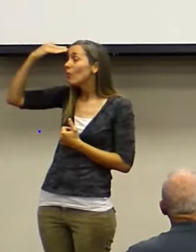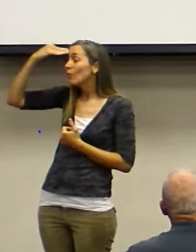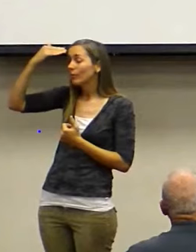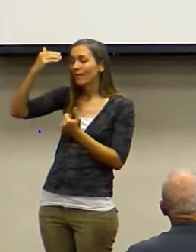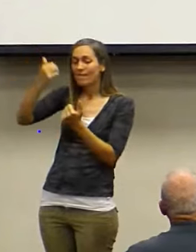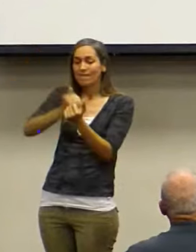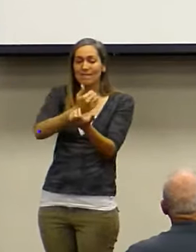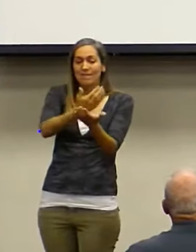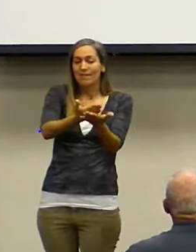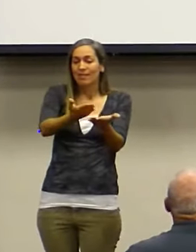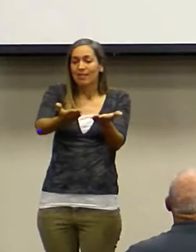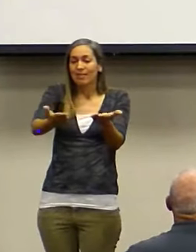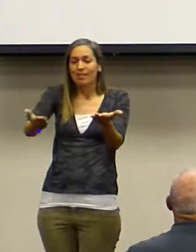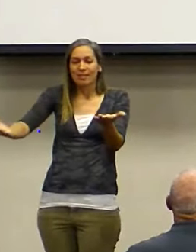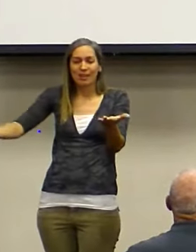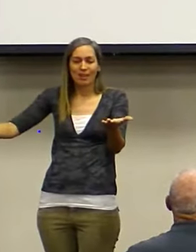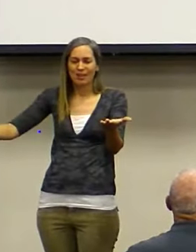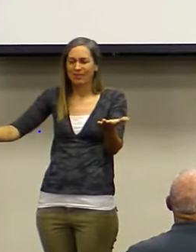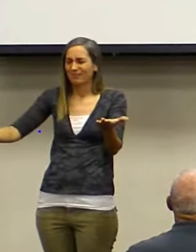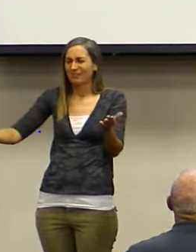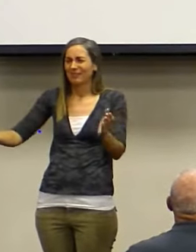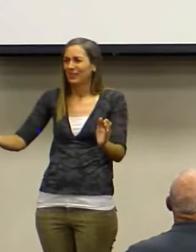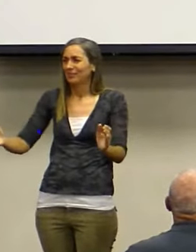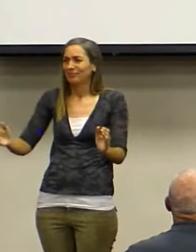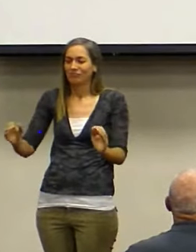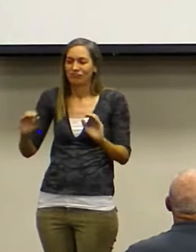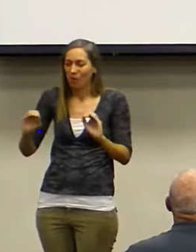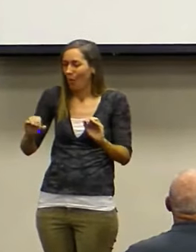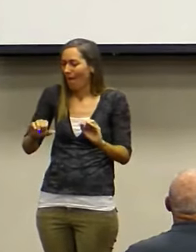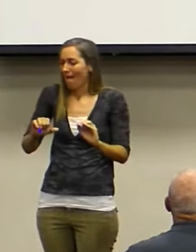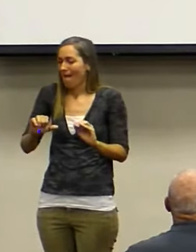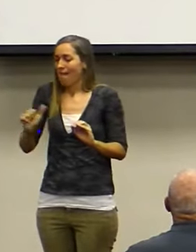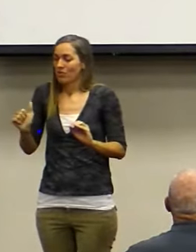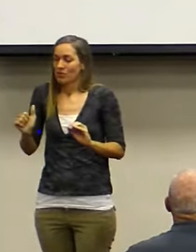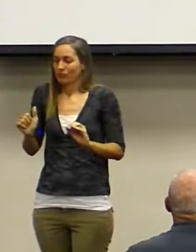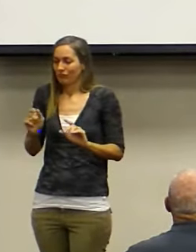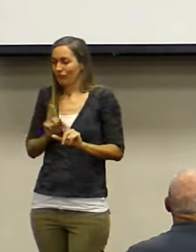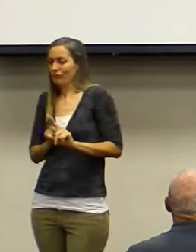there's no other way around it.